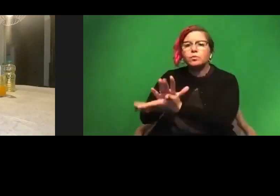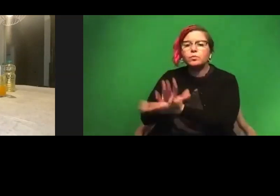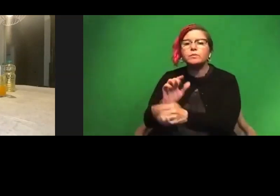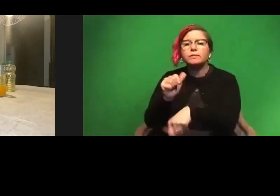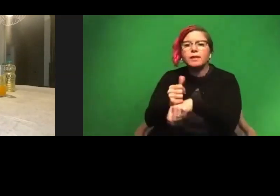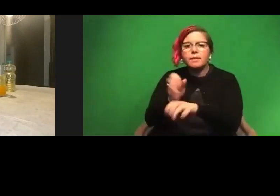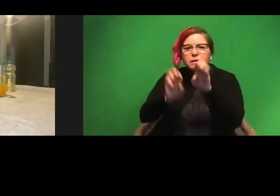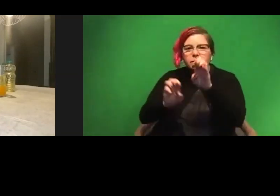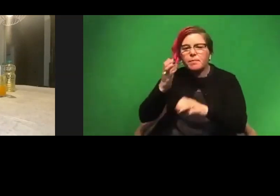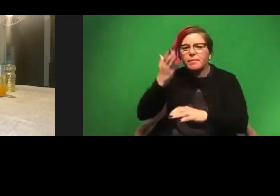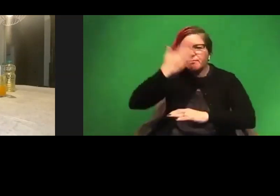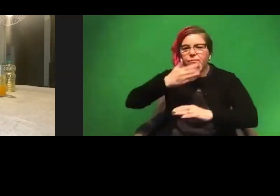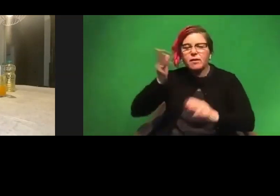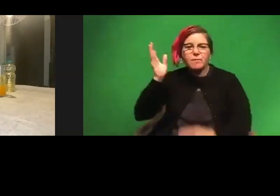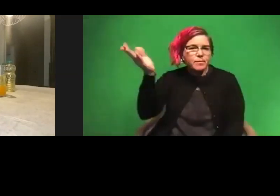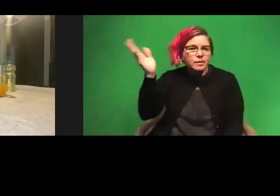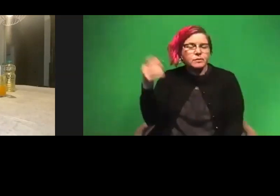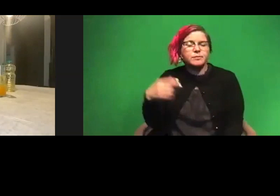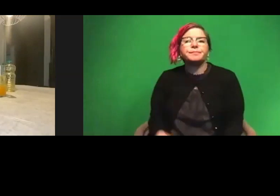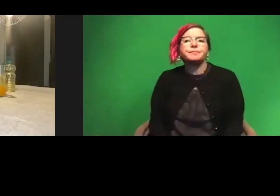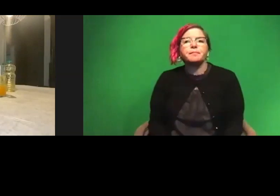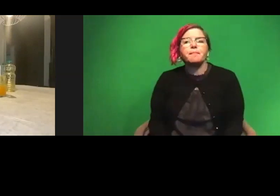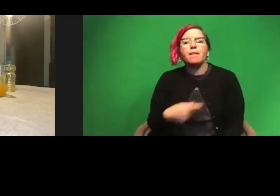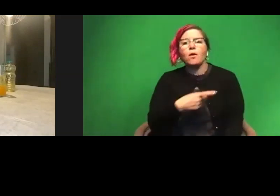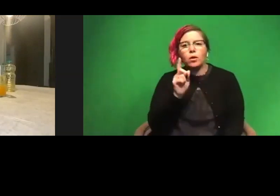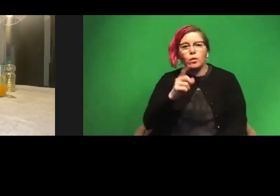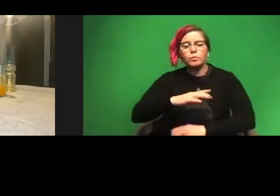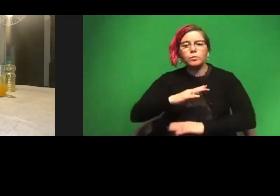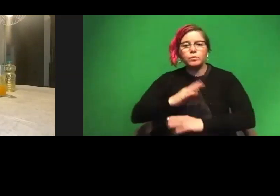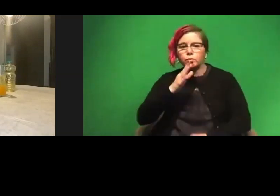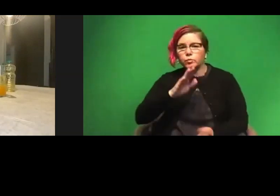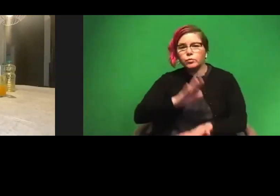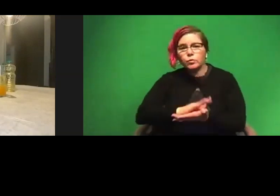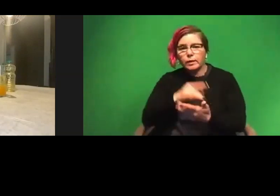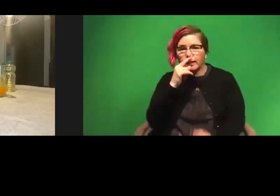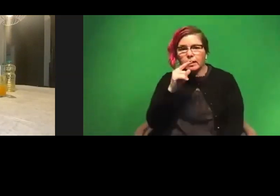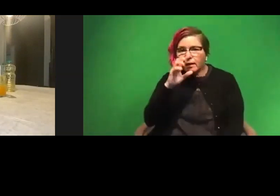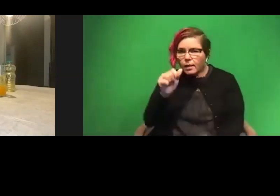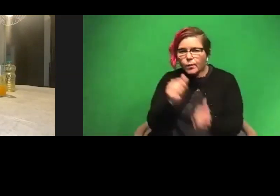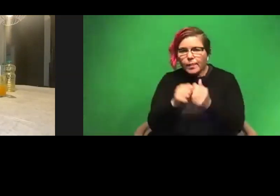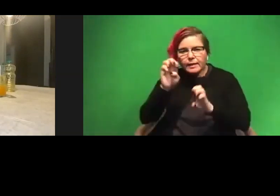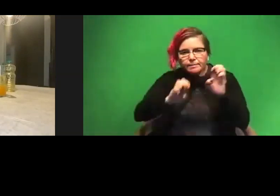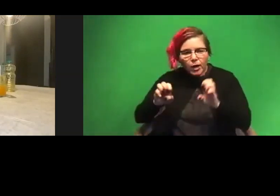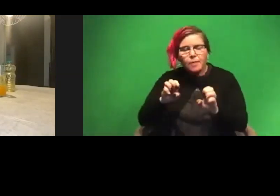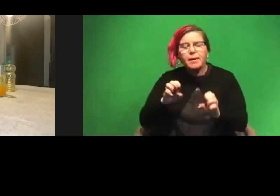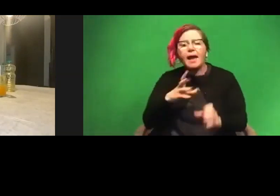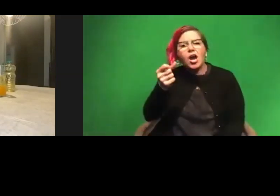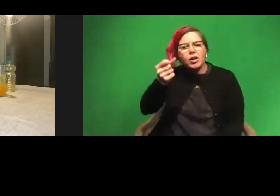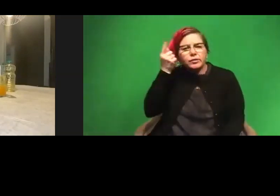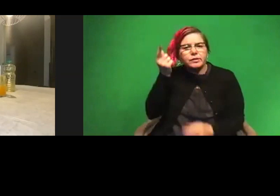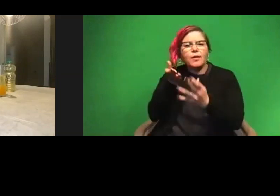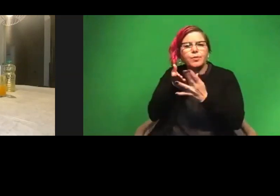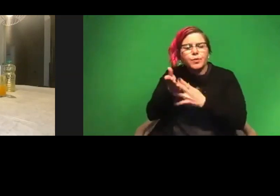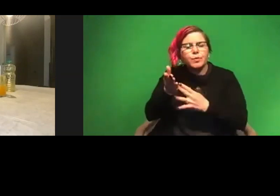presentations when I give presentations at school so they can be engaged with the experiment and understand through the experiment, the joy of